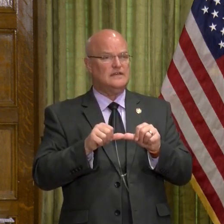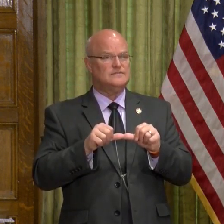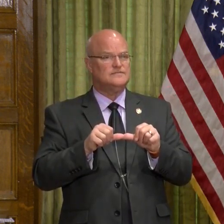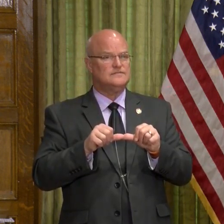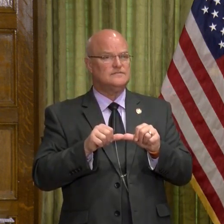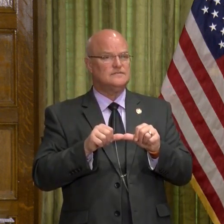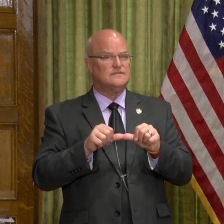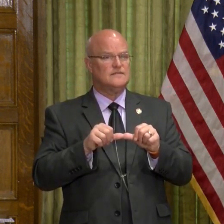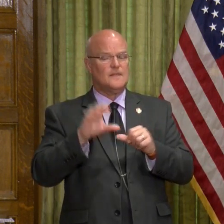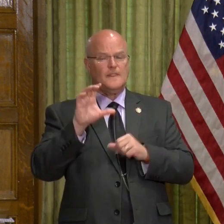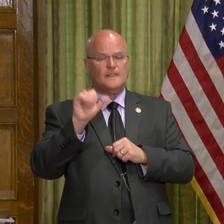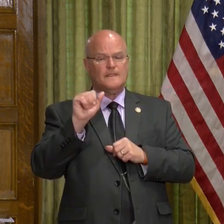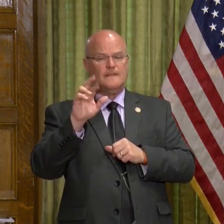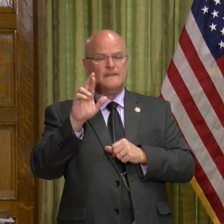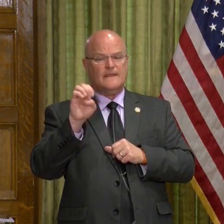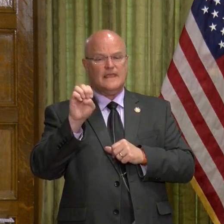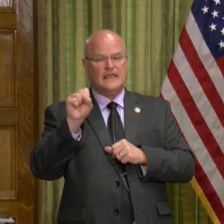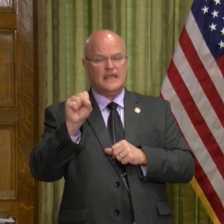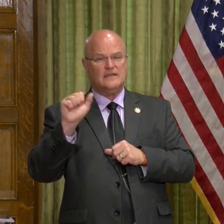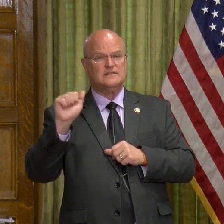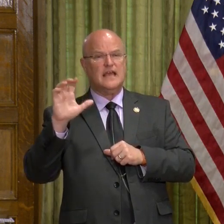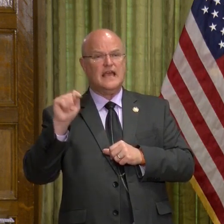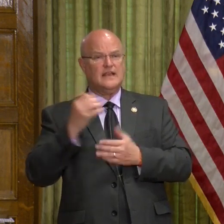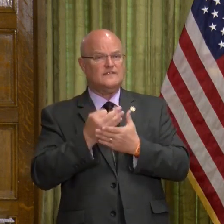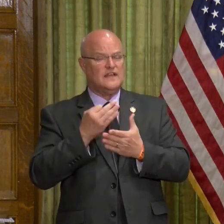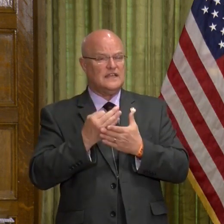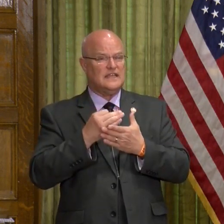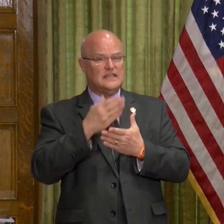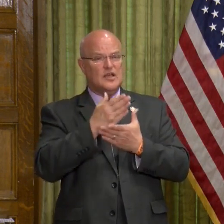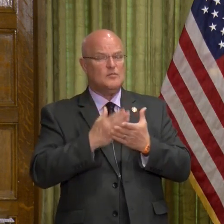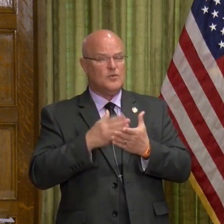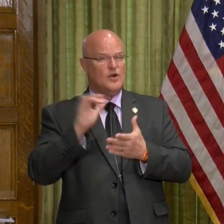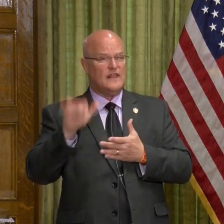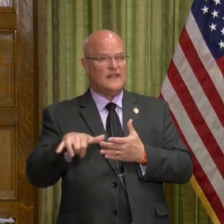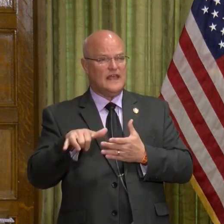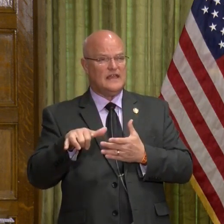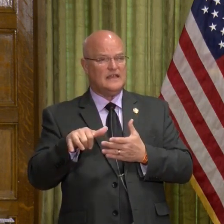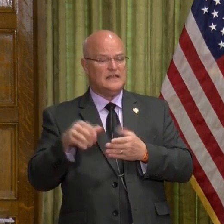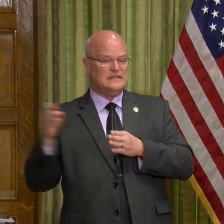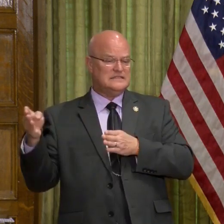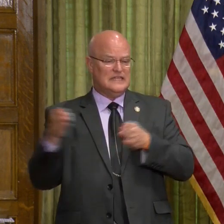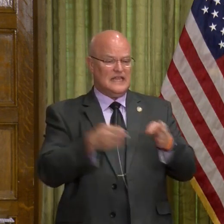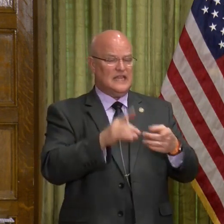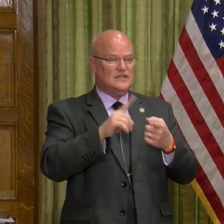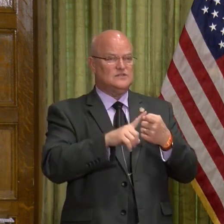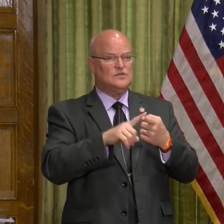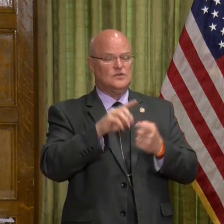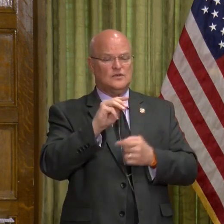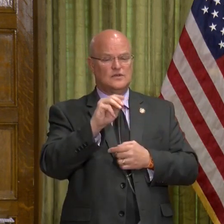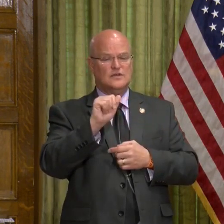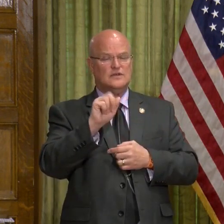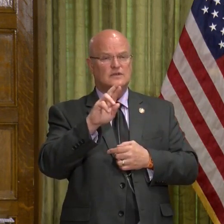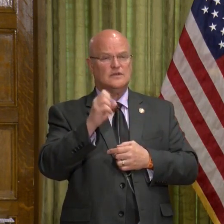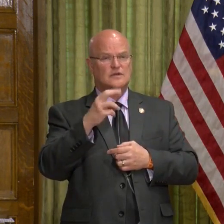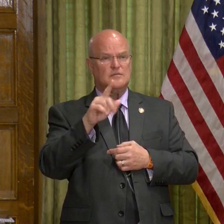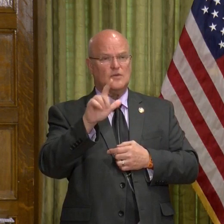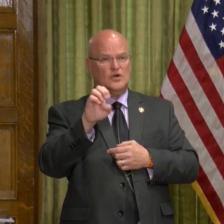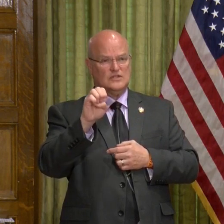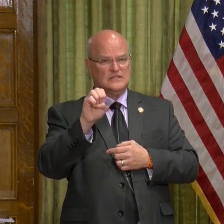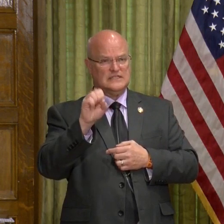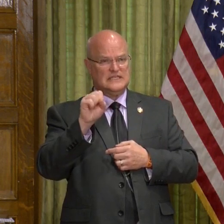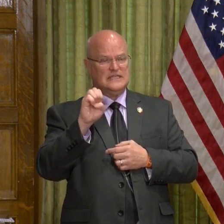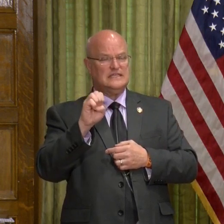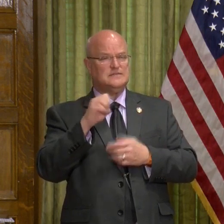a portion of the CARES Act funding, is a portion of the CARES Act funding being dedicated to the Marshallese population, Governor?